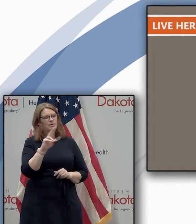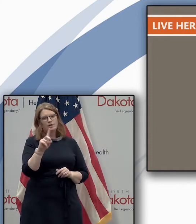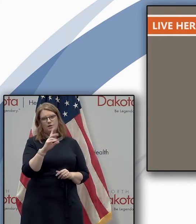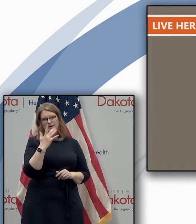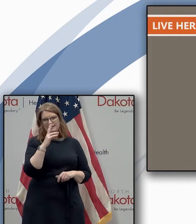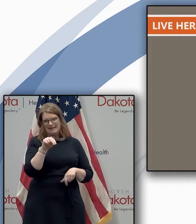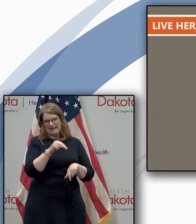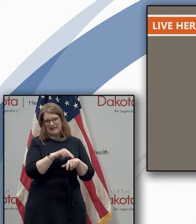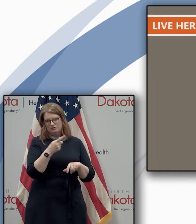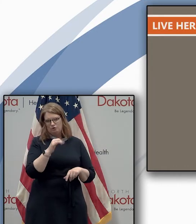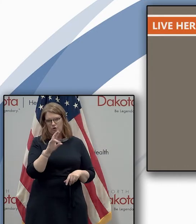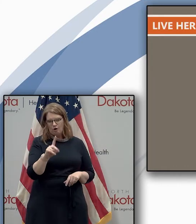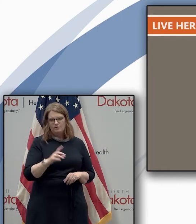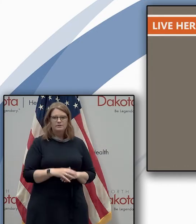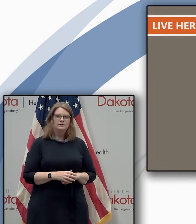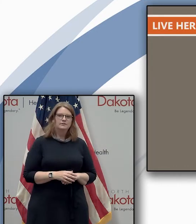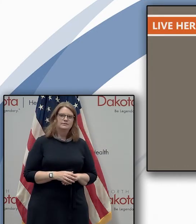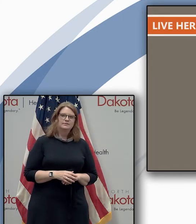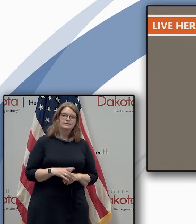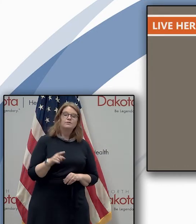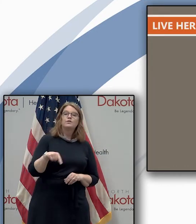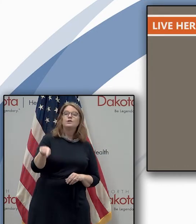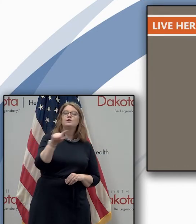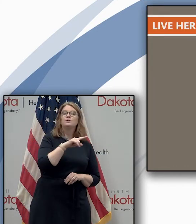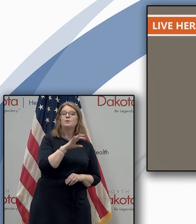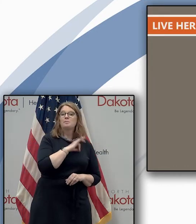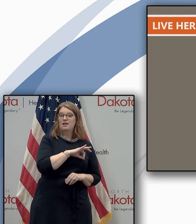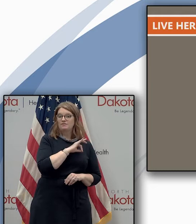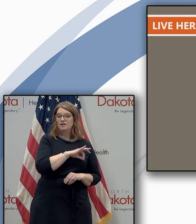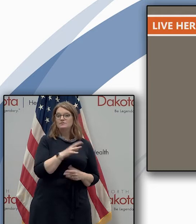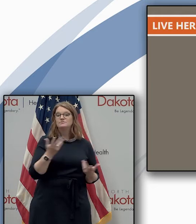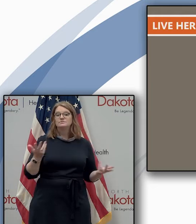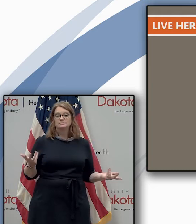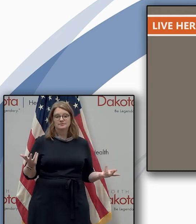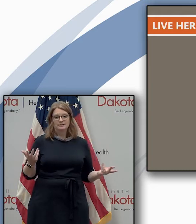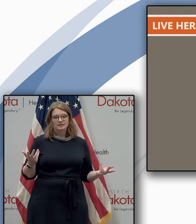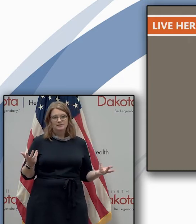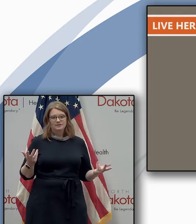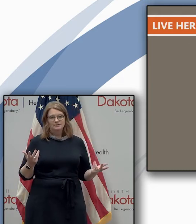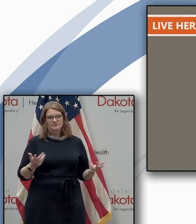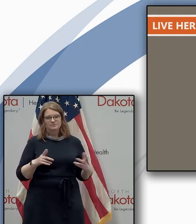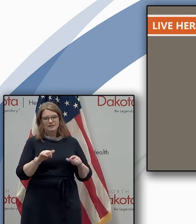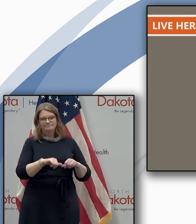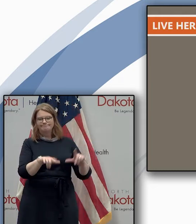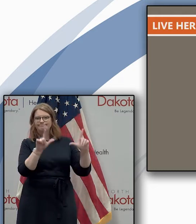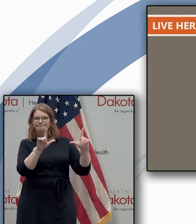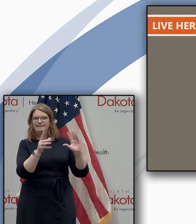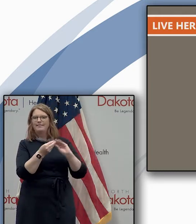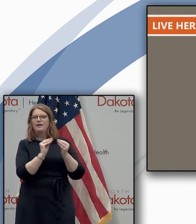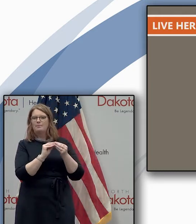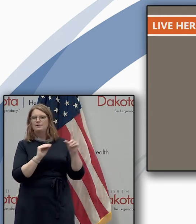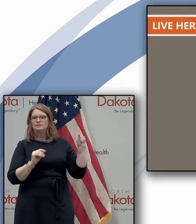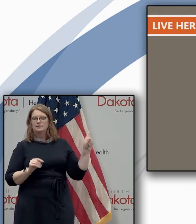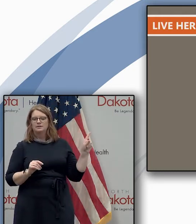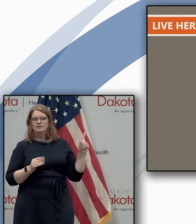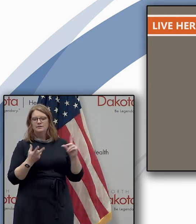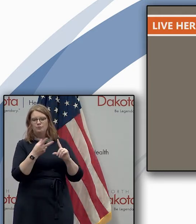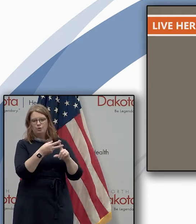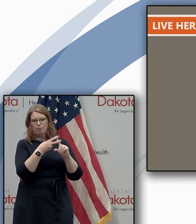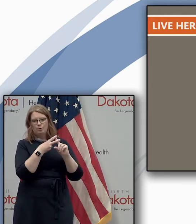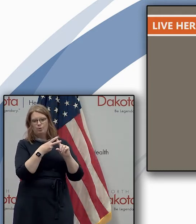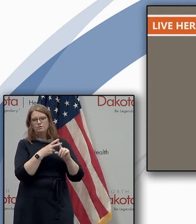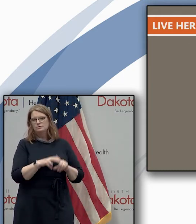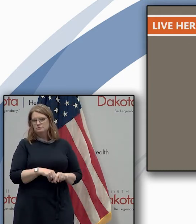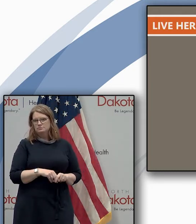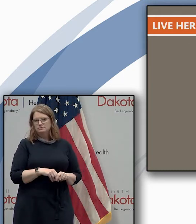for your benefit so you can pursue these opportunities i just put the numbers up there for our recruiters